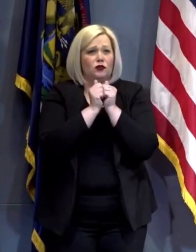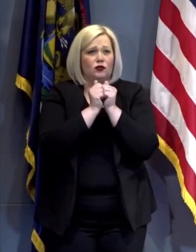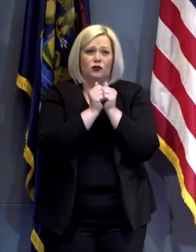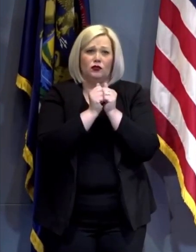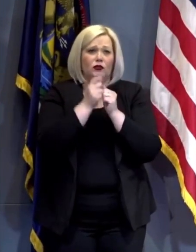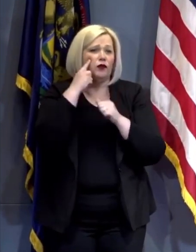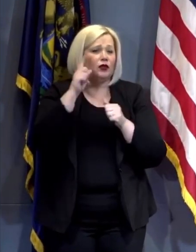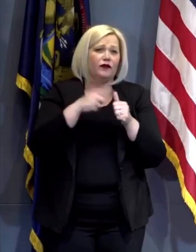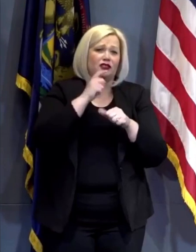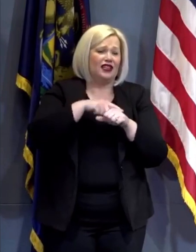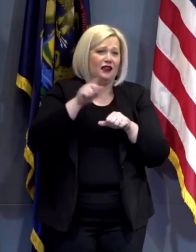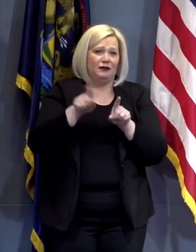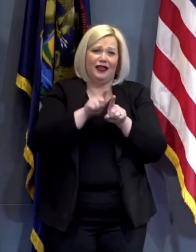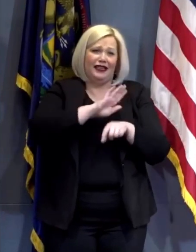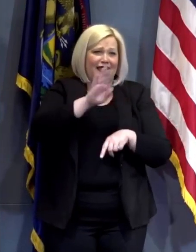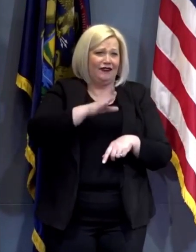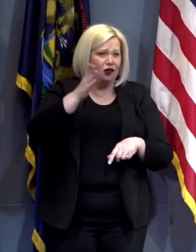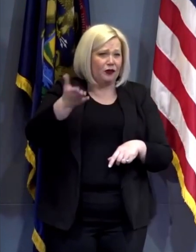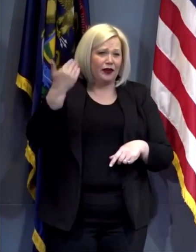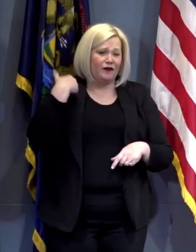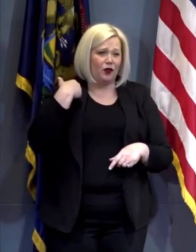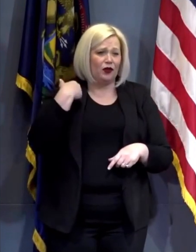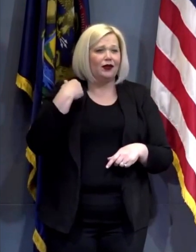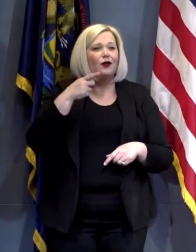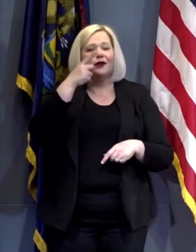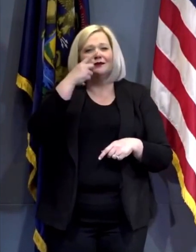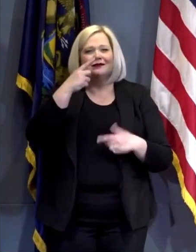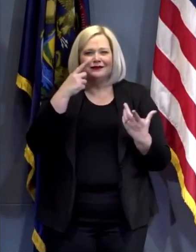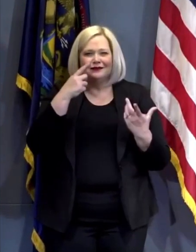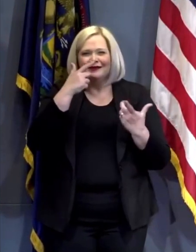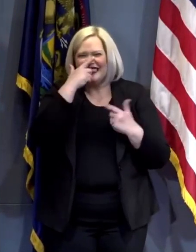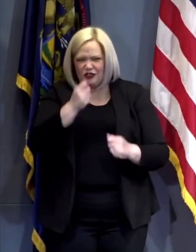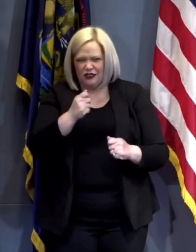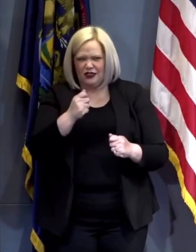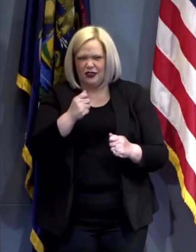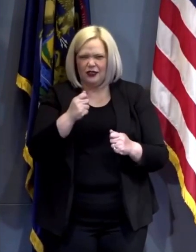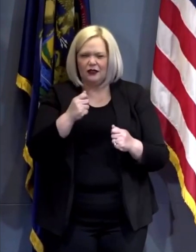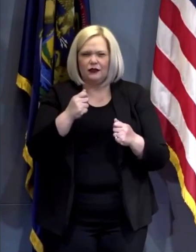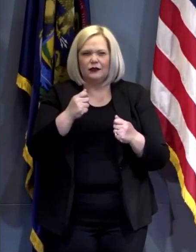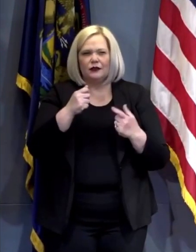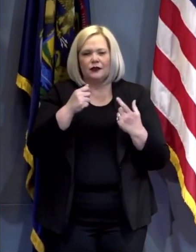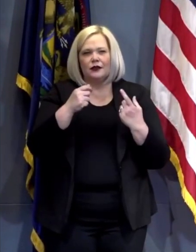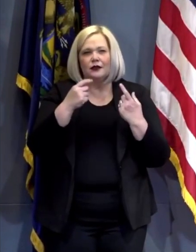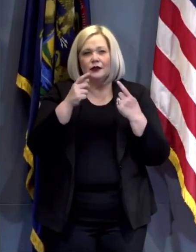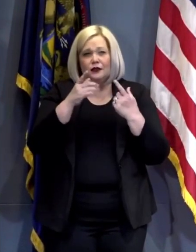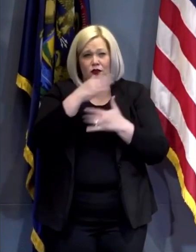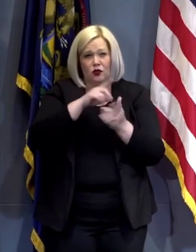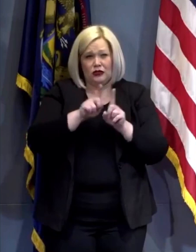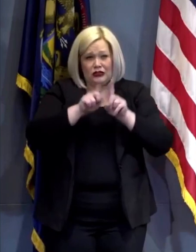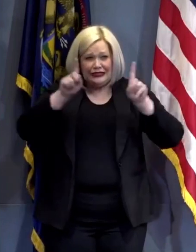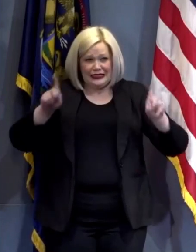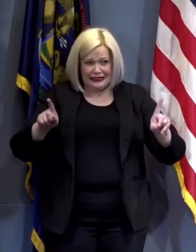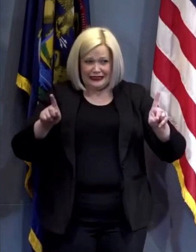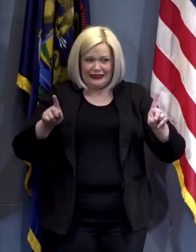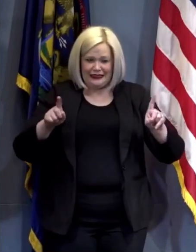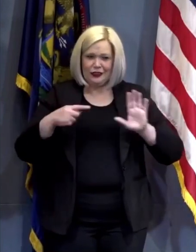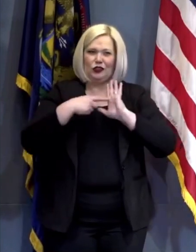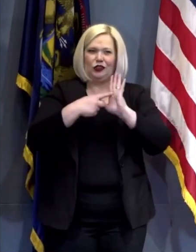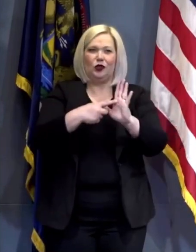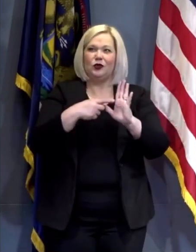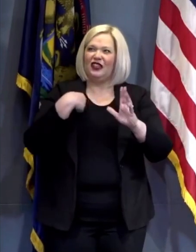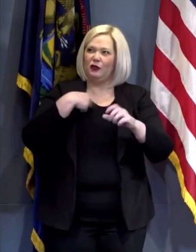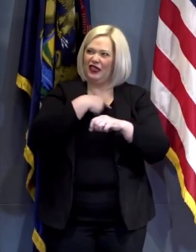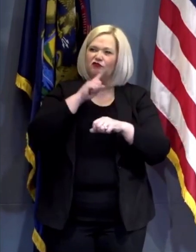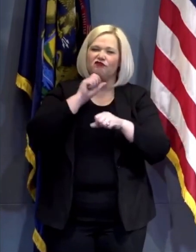the irony of the social distancing that we're practicing now is that it actually reveals how connected we all truly are